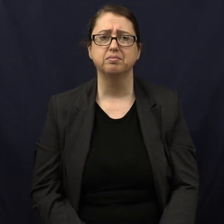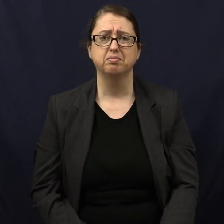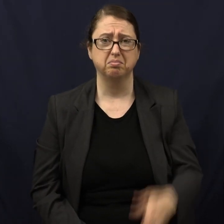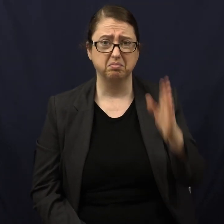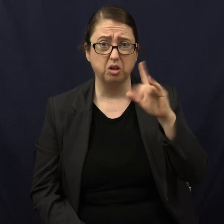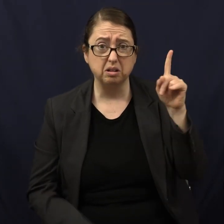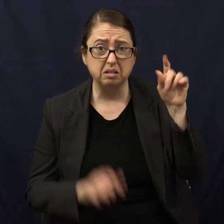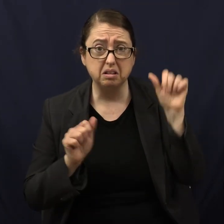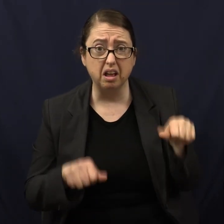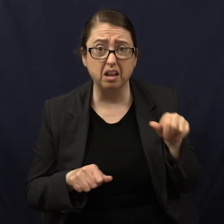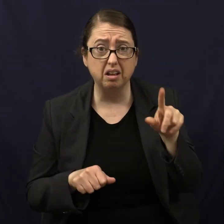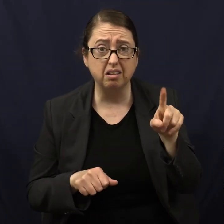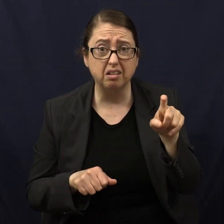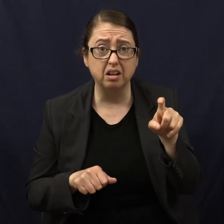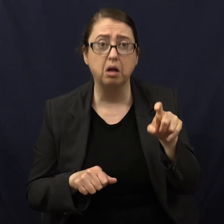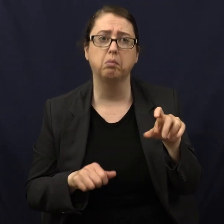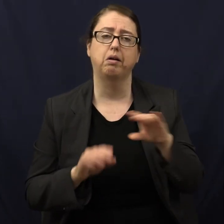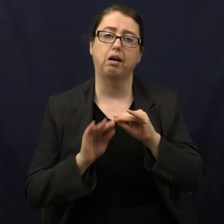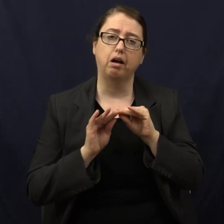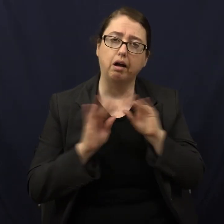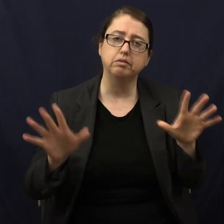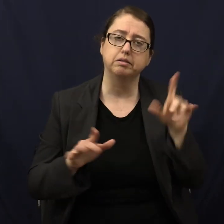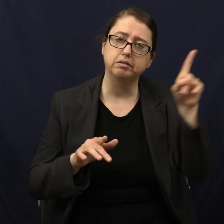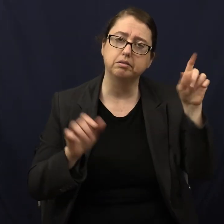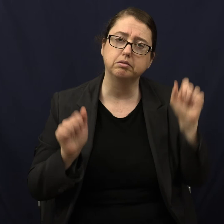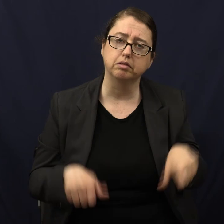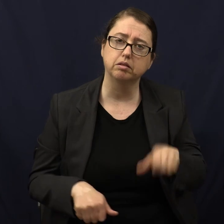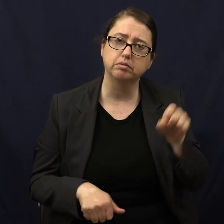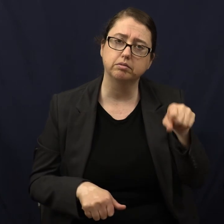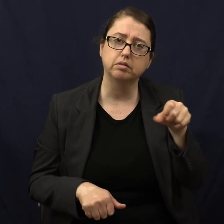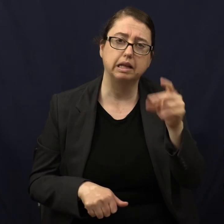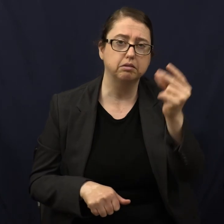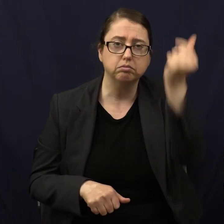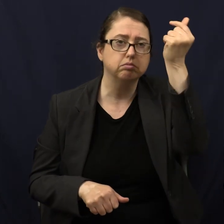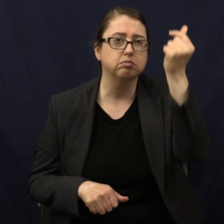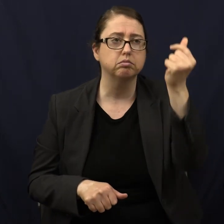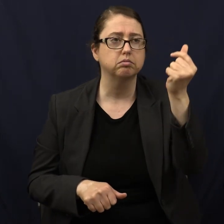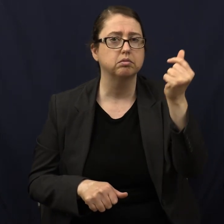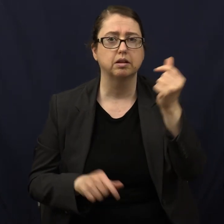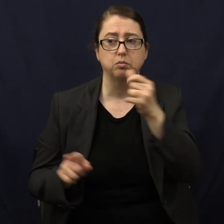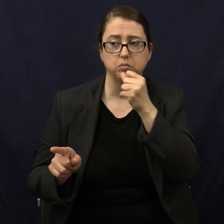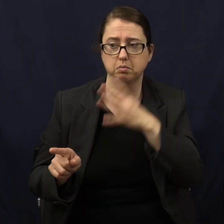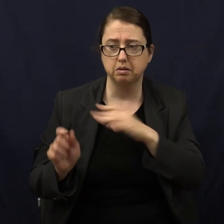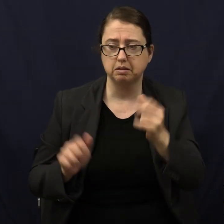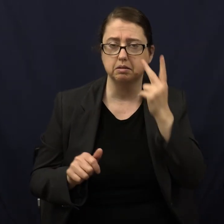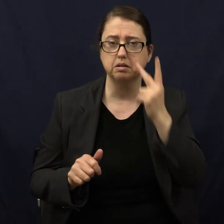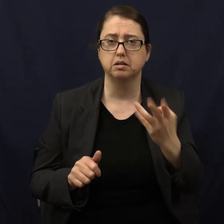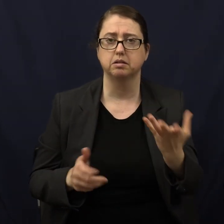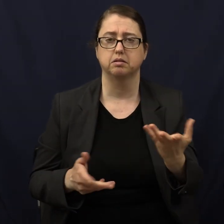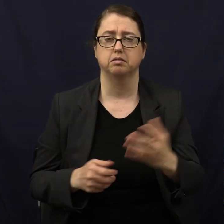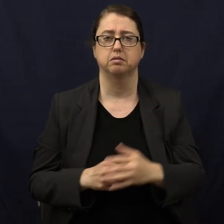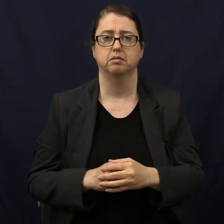Is God able? Yes or no? Well, obviously he is, right? Because he can just go. And this woman can see.